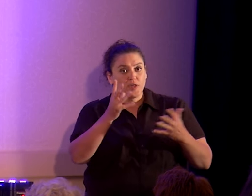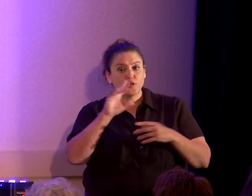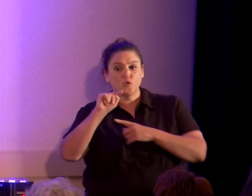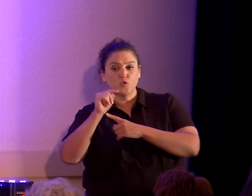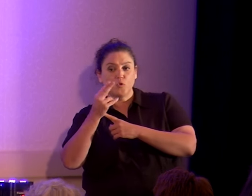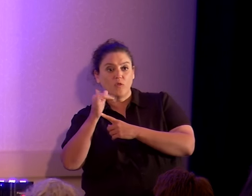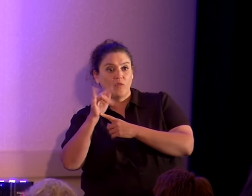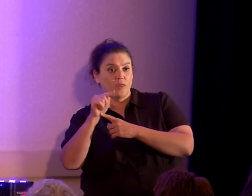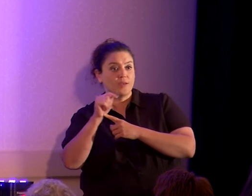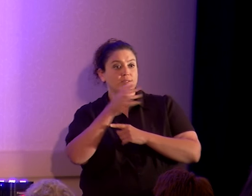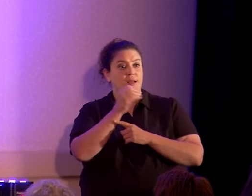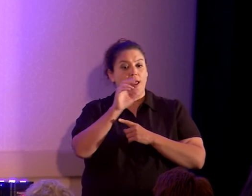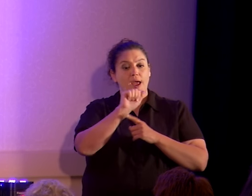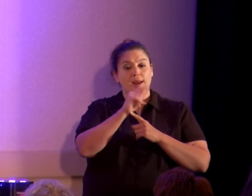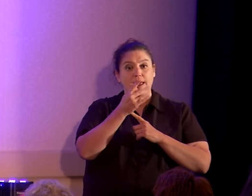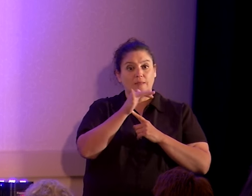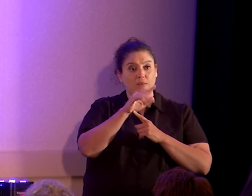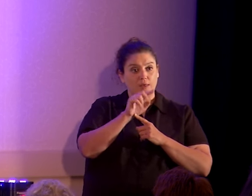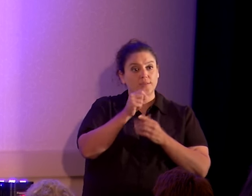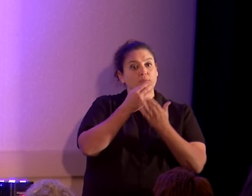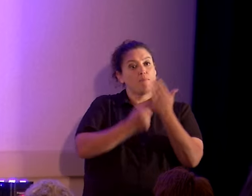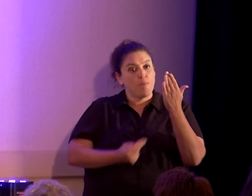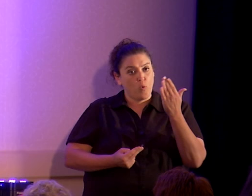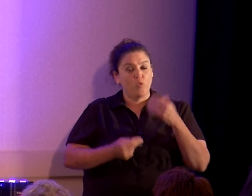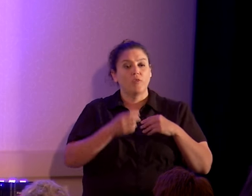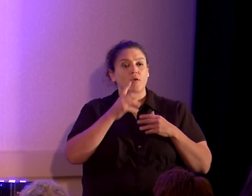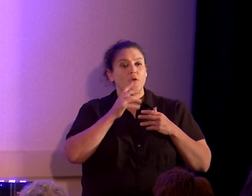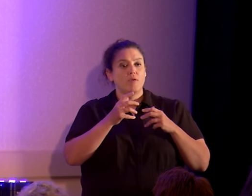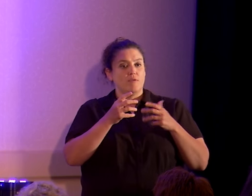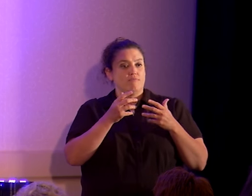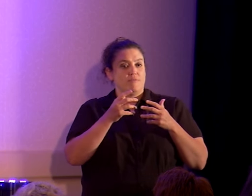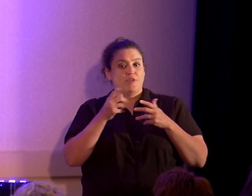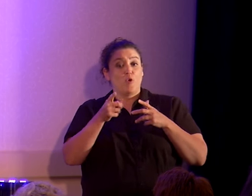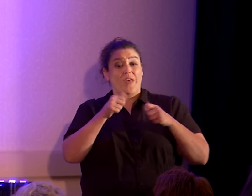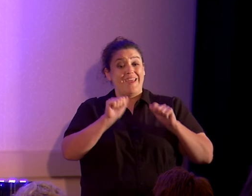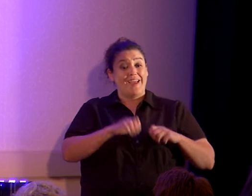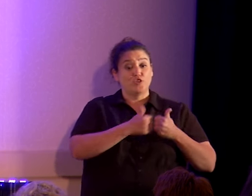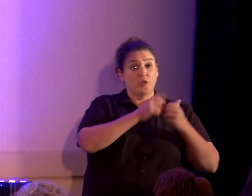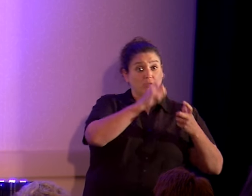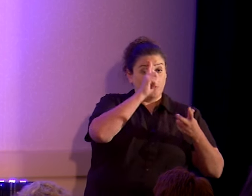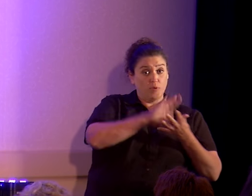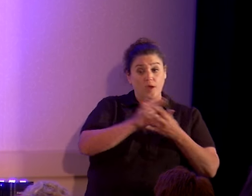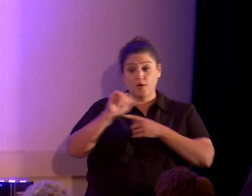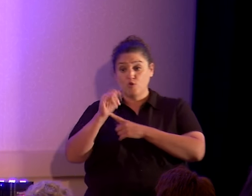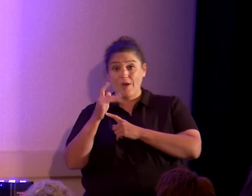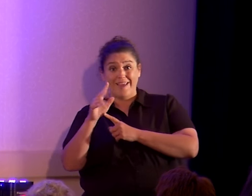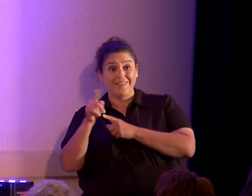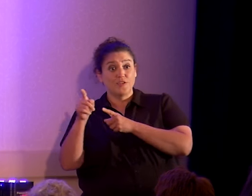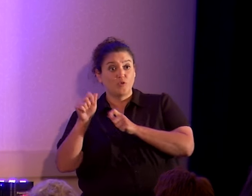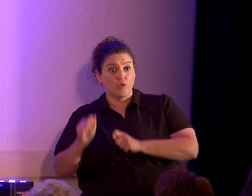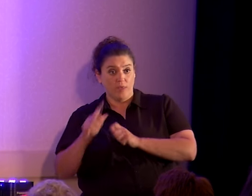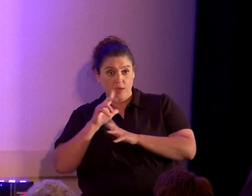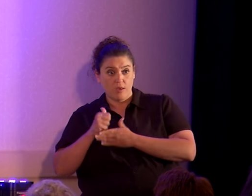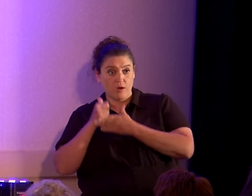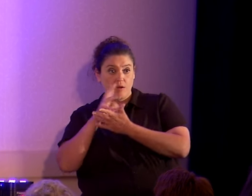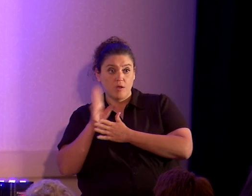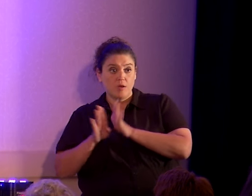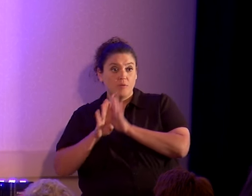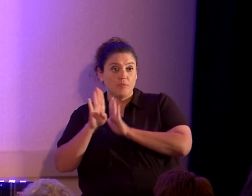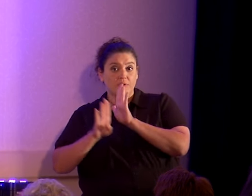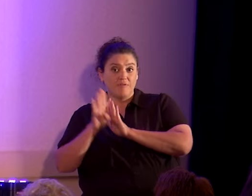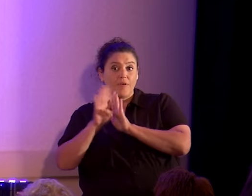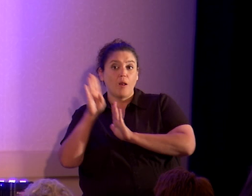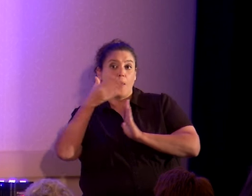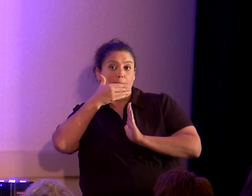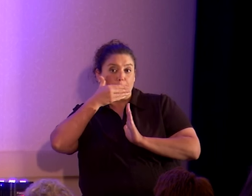atheists. You get information out to the theists that allow them to challenge their beliefs, and you get out information to atheists so that they can help develop better arguments